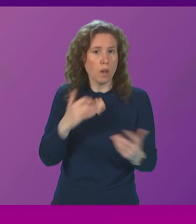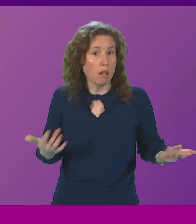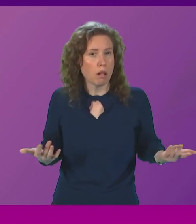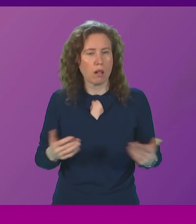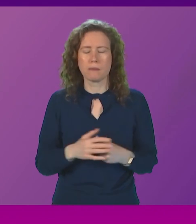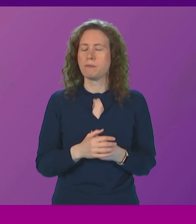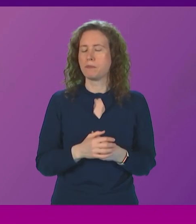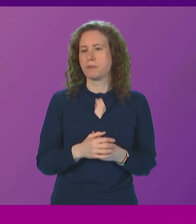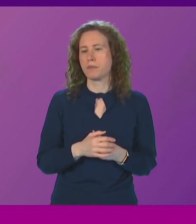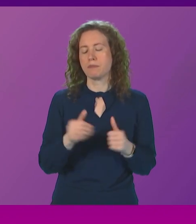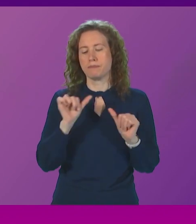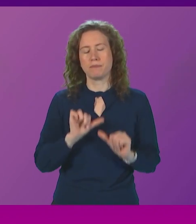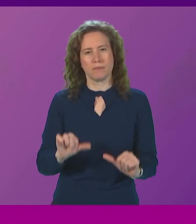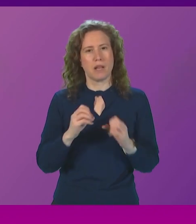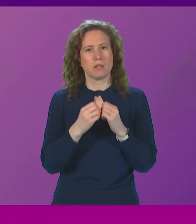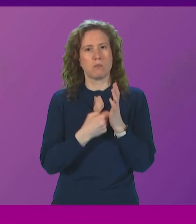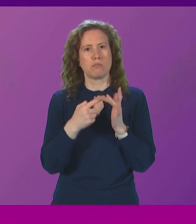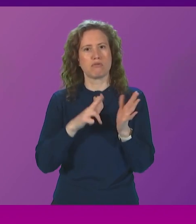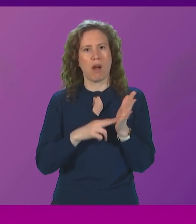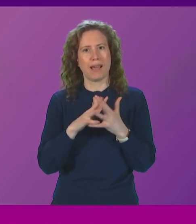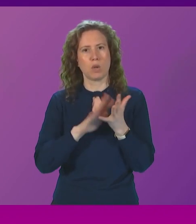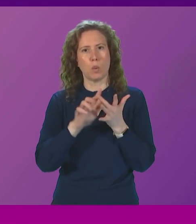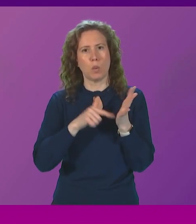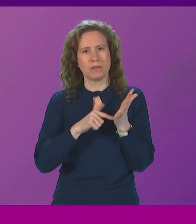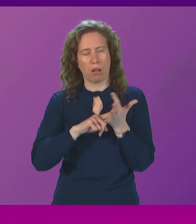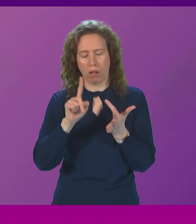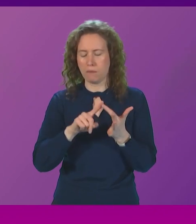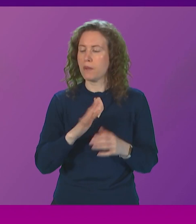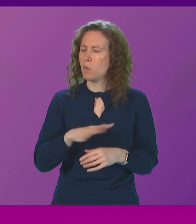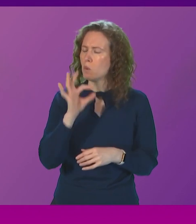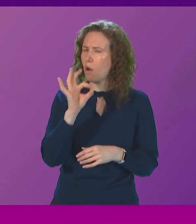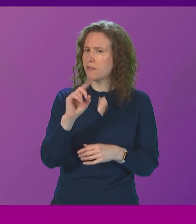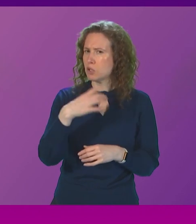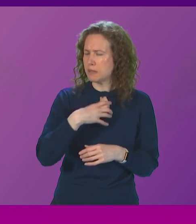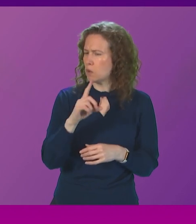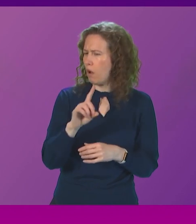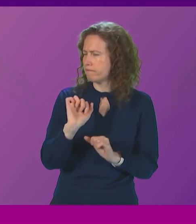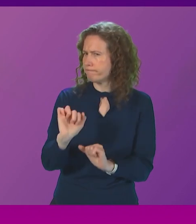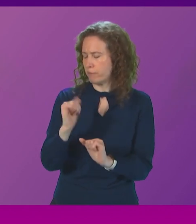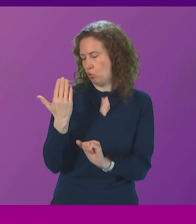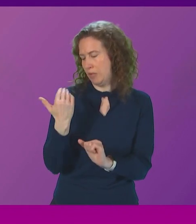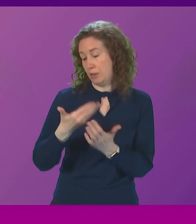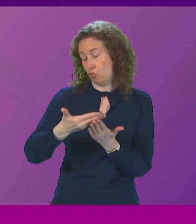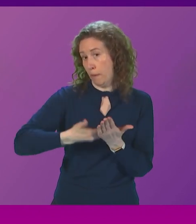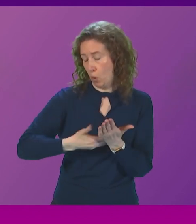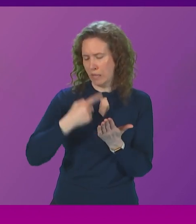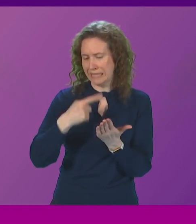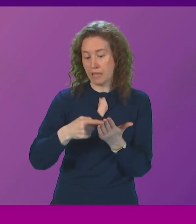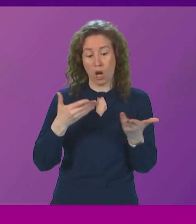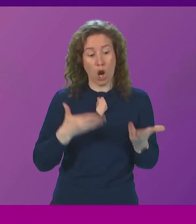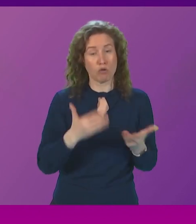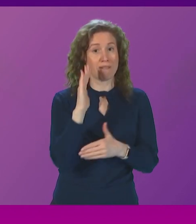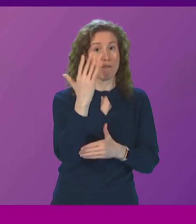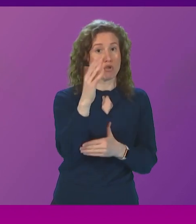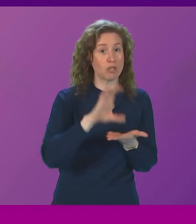Brian Whittle thank you presenting officer to ask the first minister what the Scottish government's responses to a recent report suggesting that current